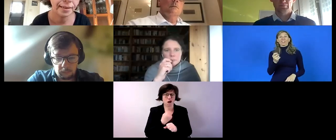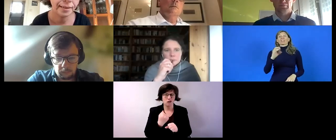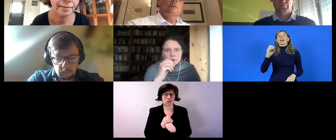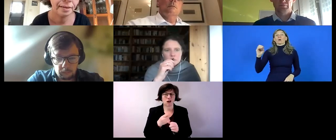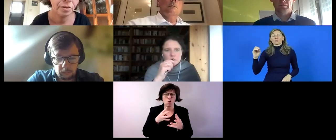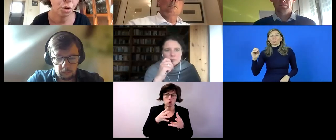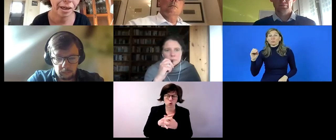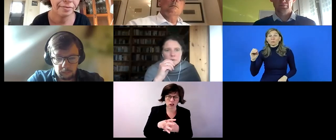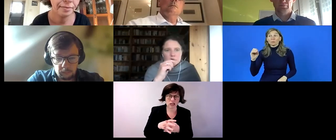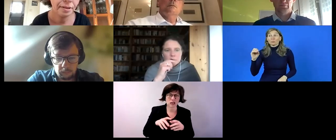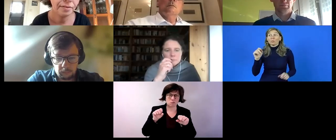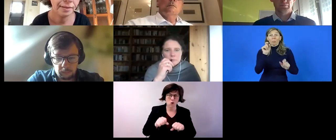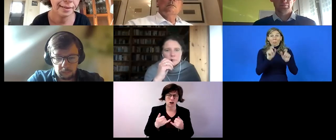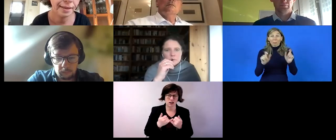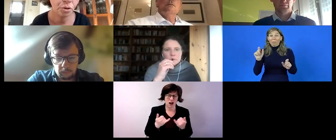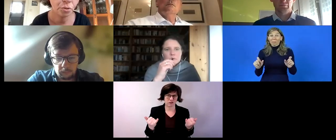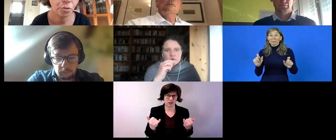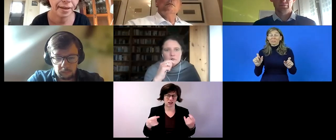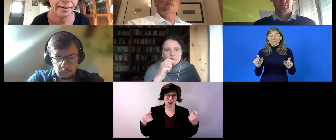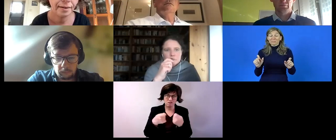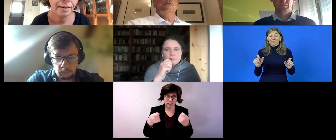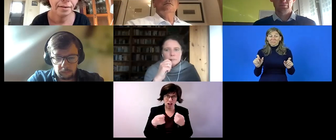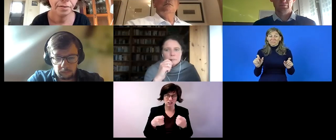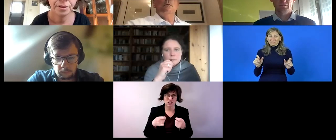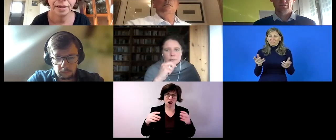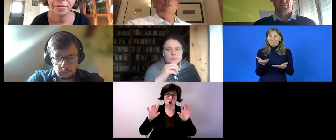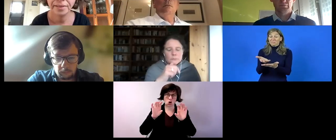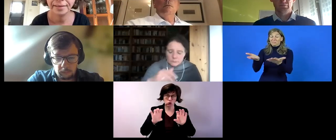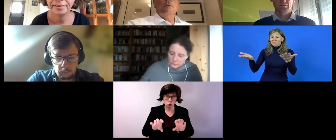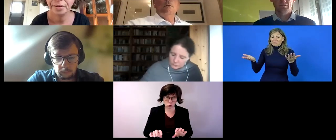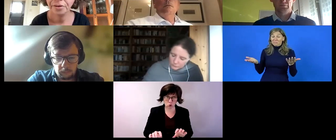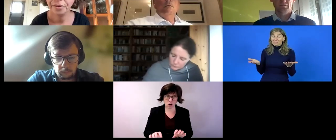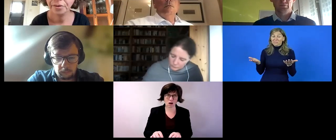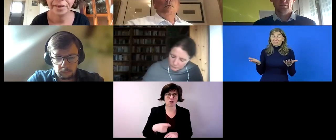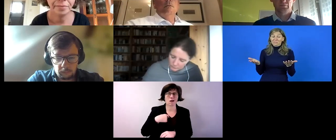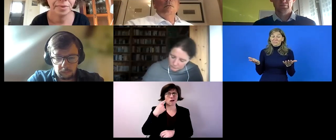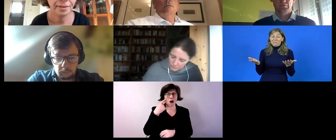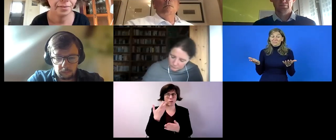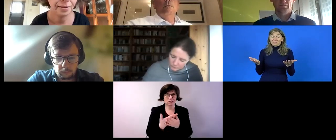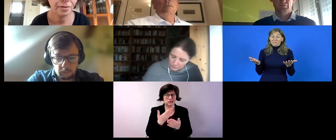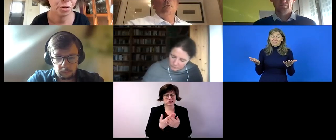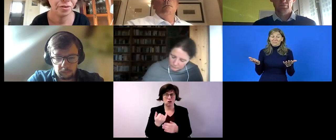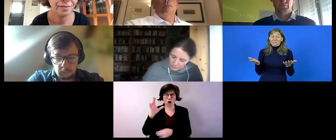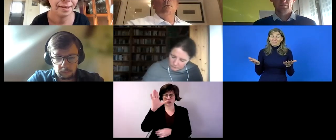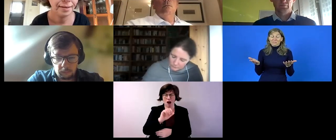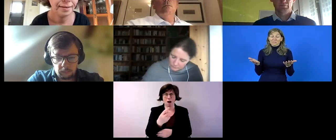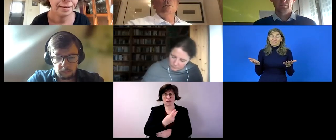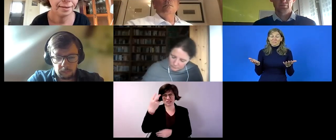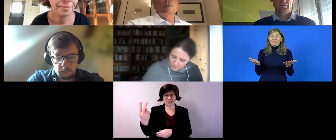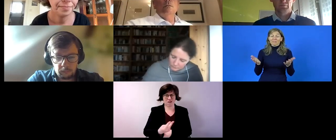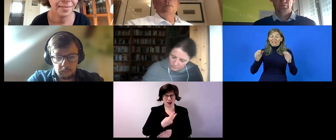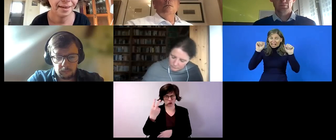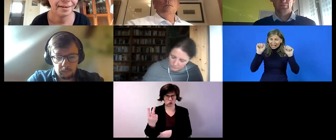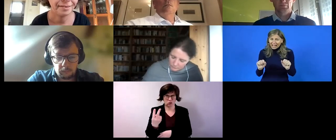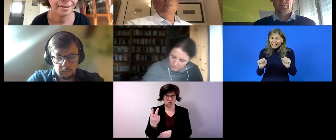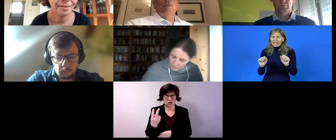people who should be interested in in order to facilitate transitions and i